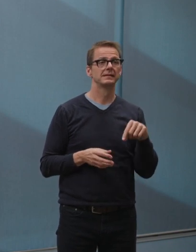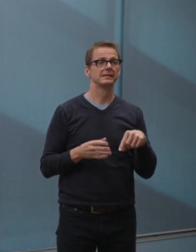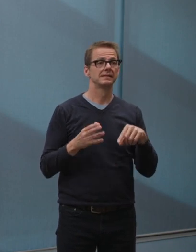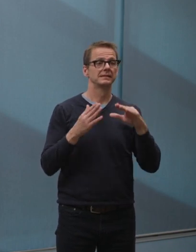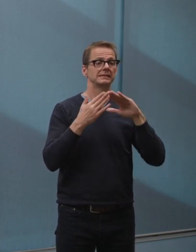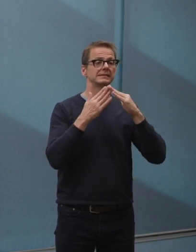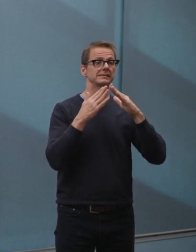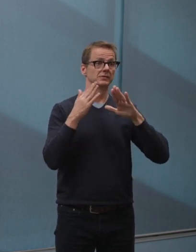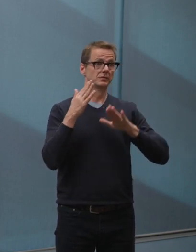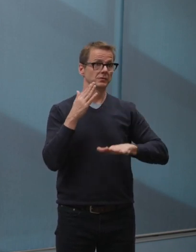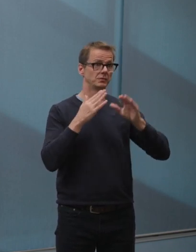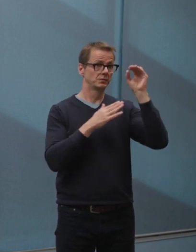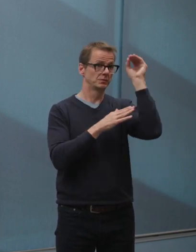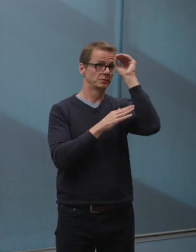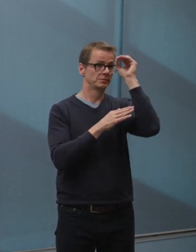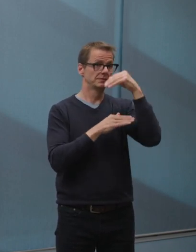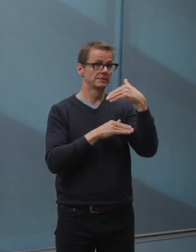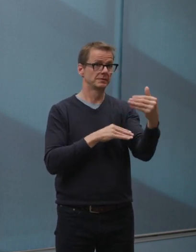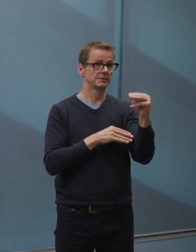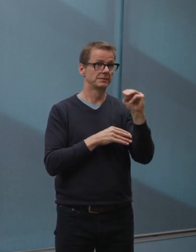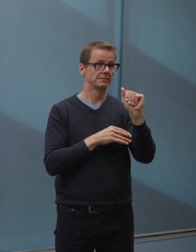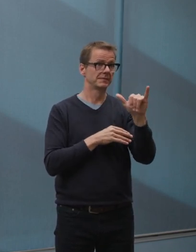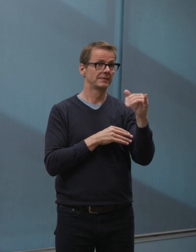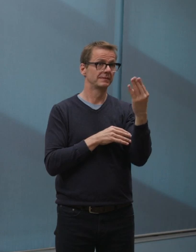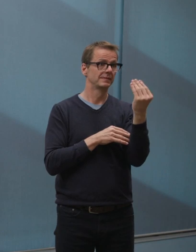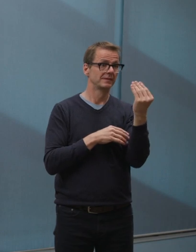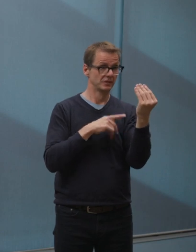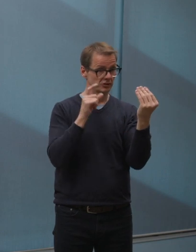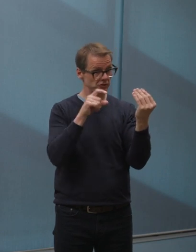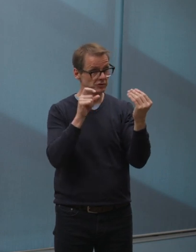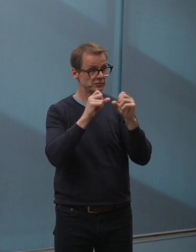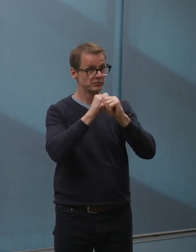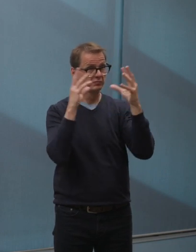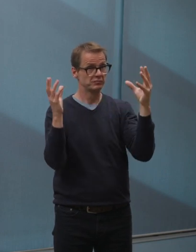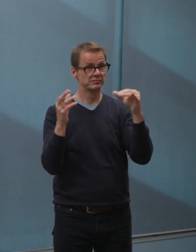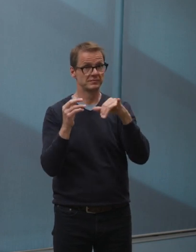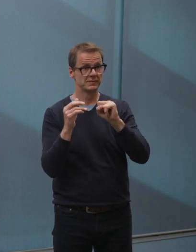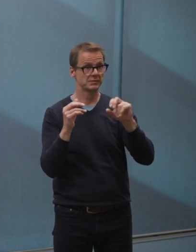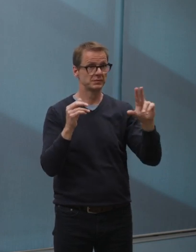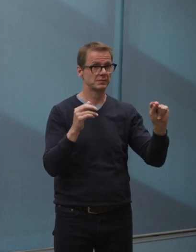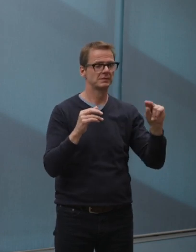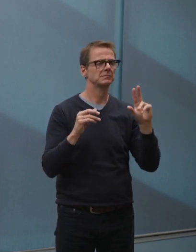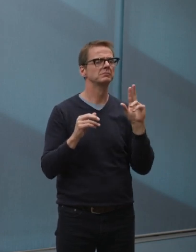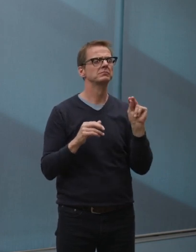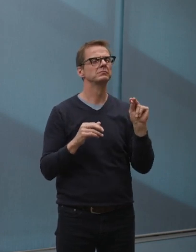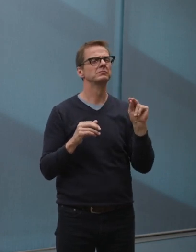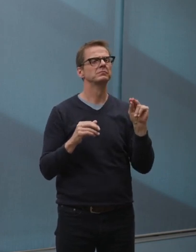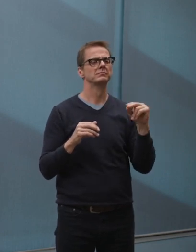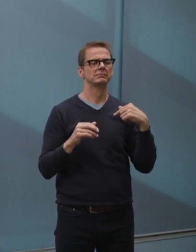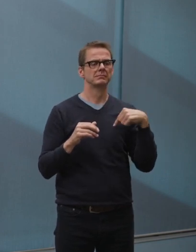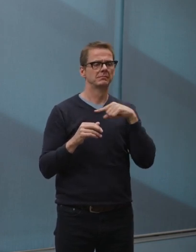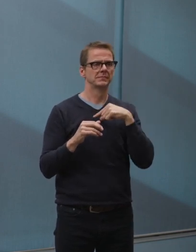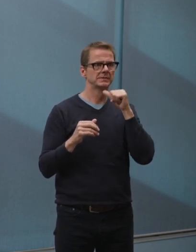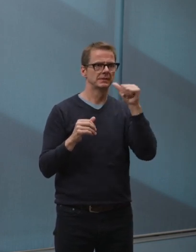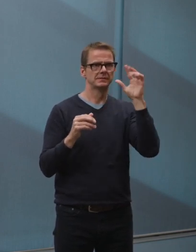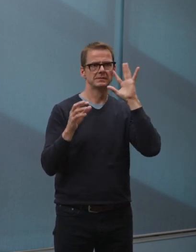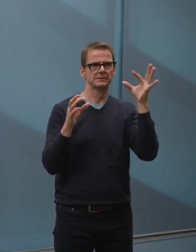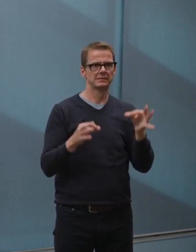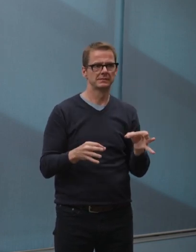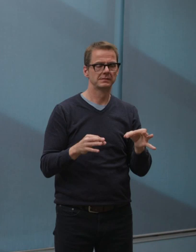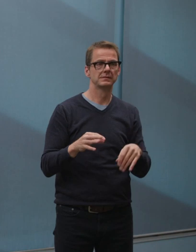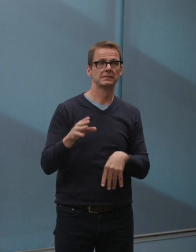That is the province's call. The issue is our ability to clearly communicate and also